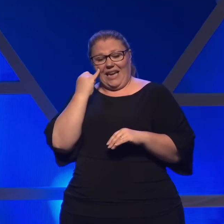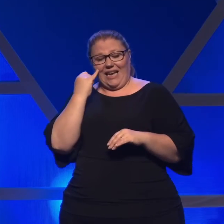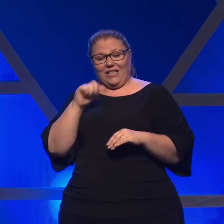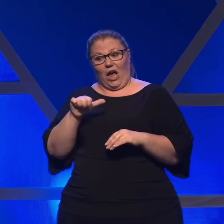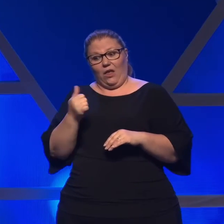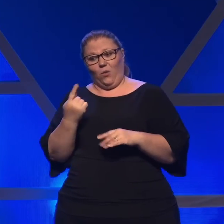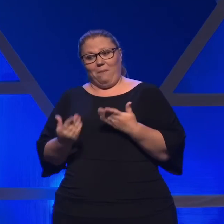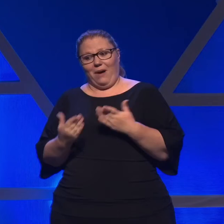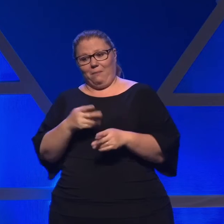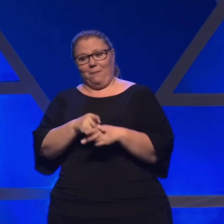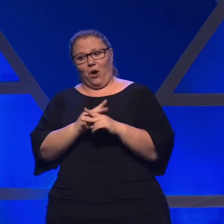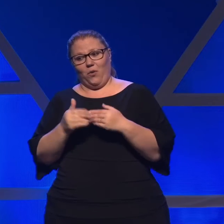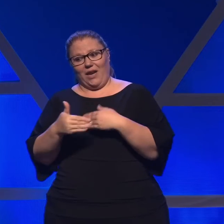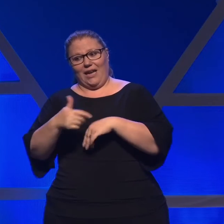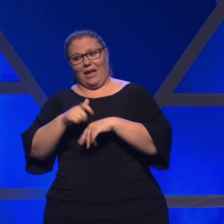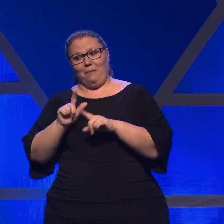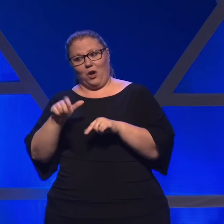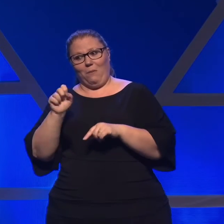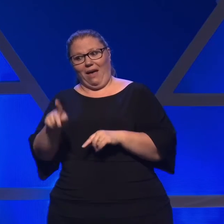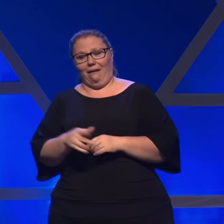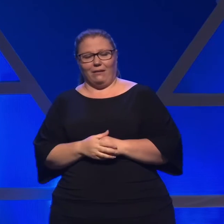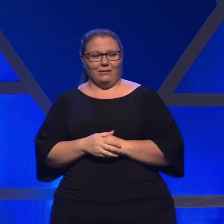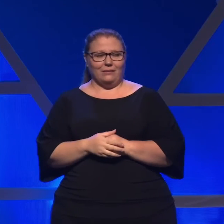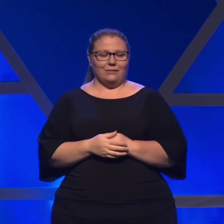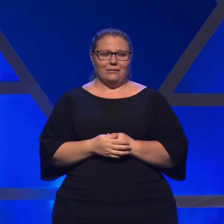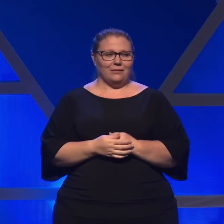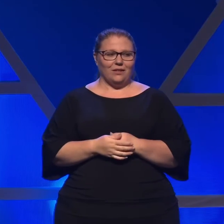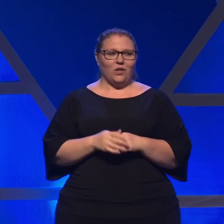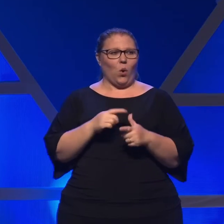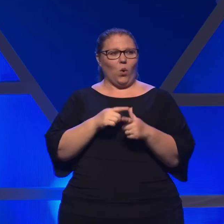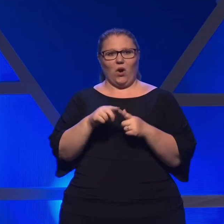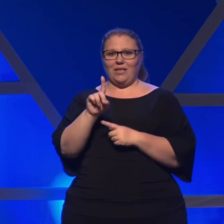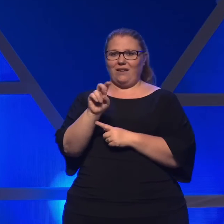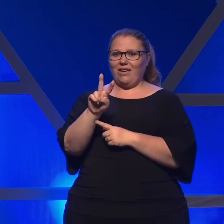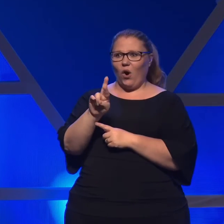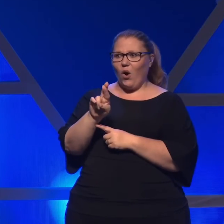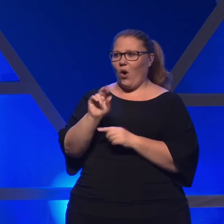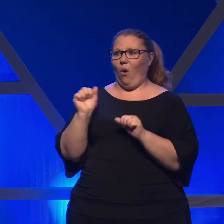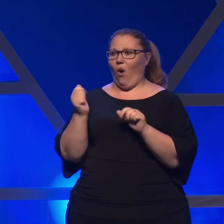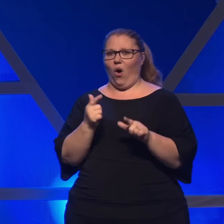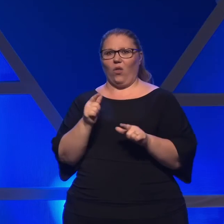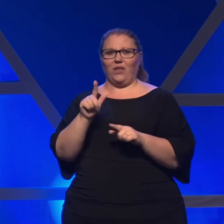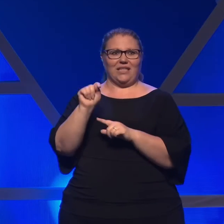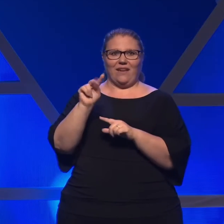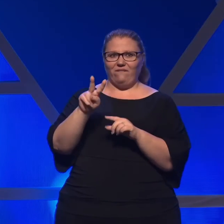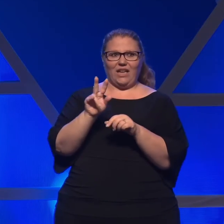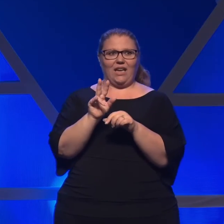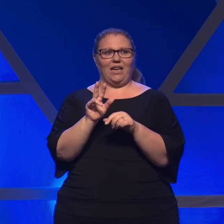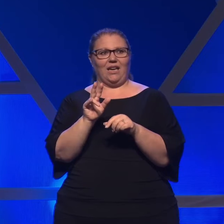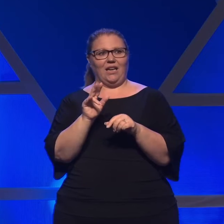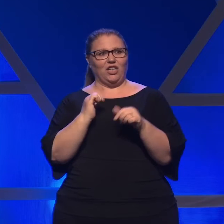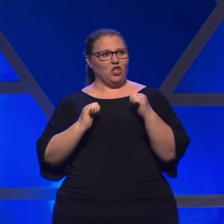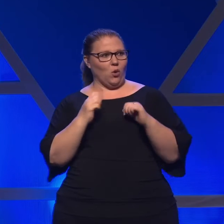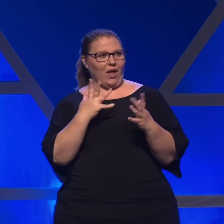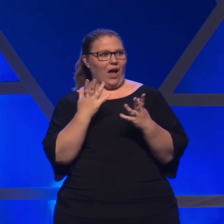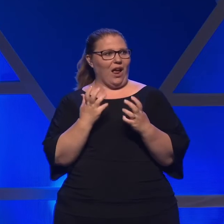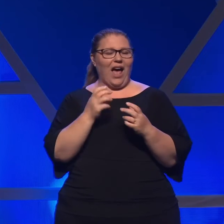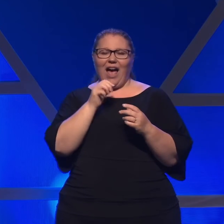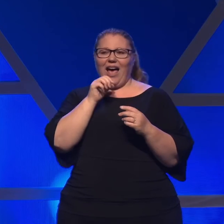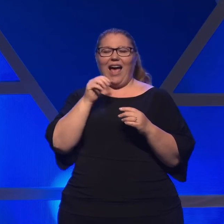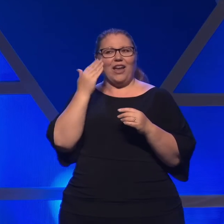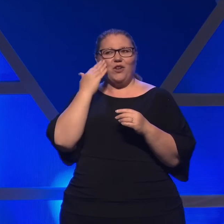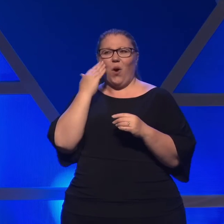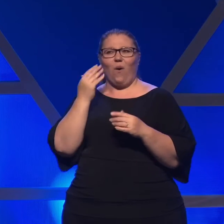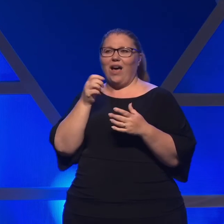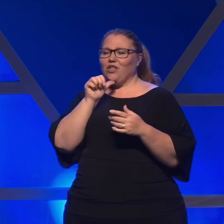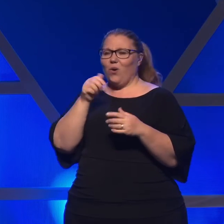my eye might be borrowed the next time I go back. Or DVRing all the television programs that I know I won't have time to